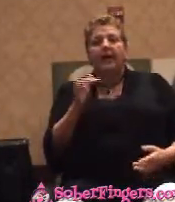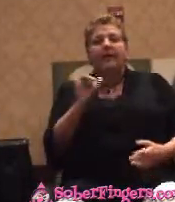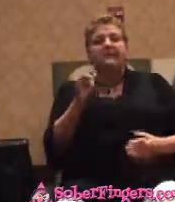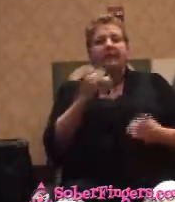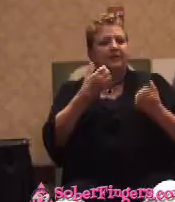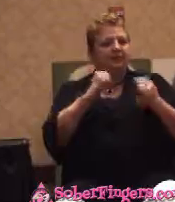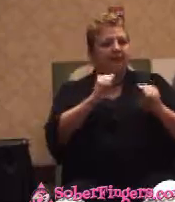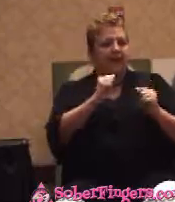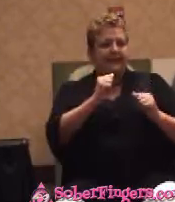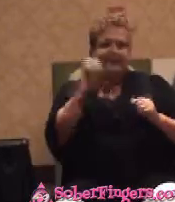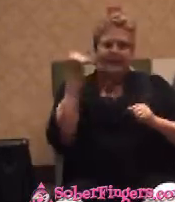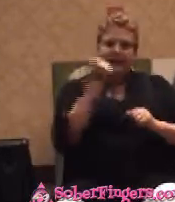It's just really weird.